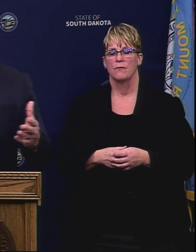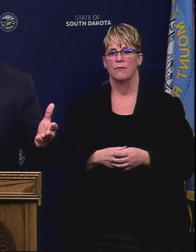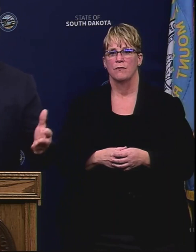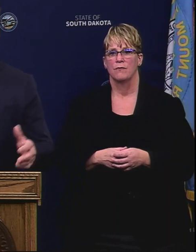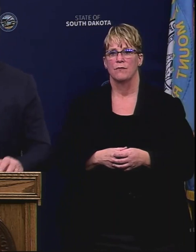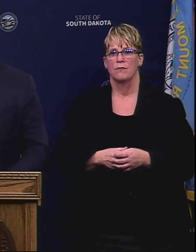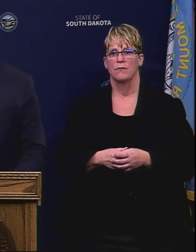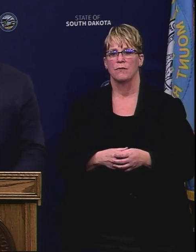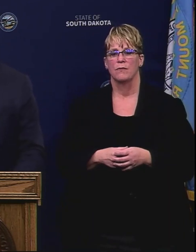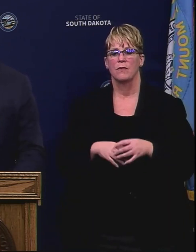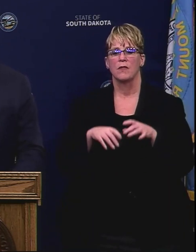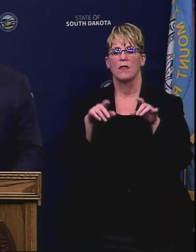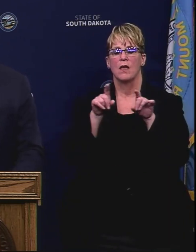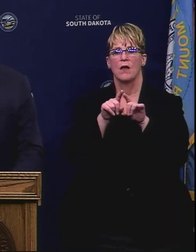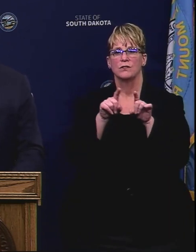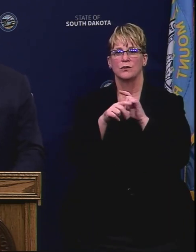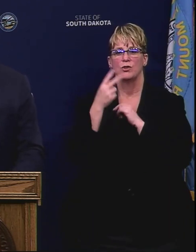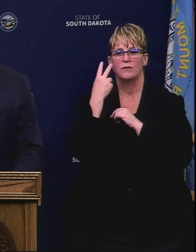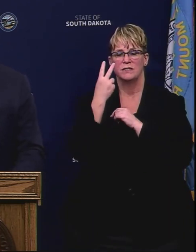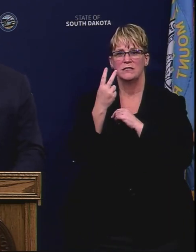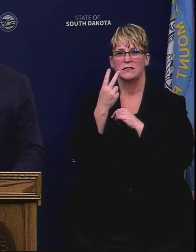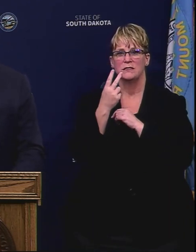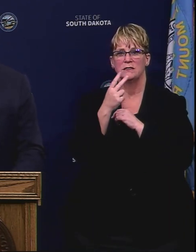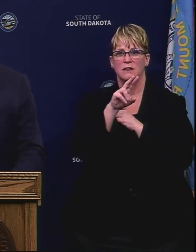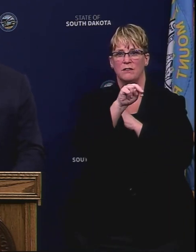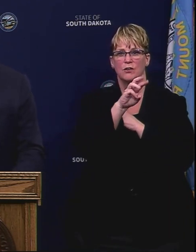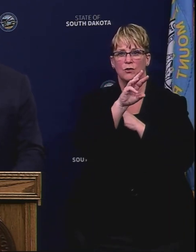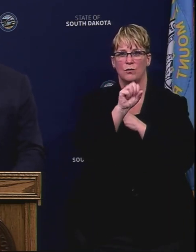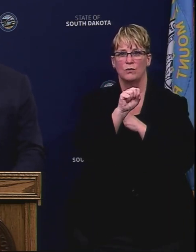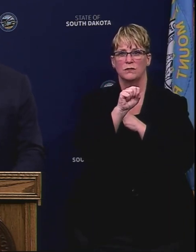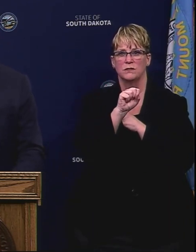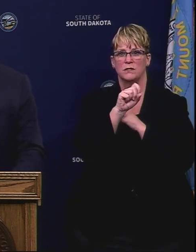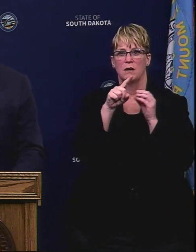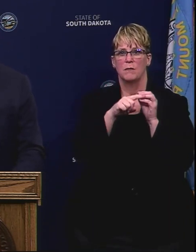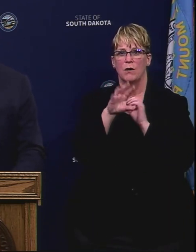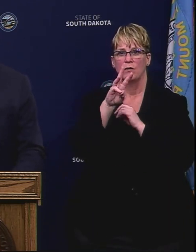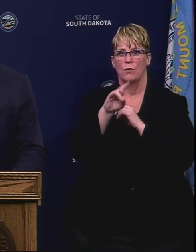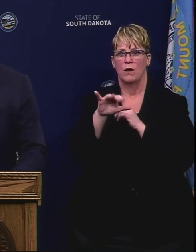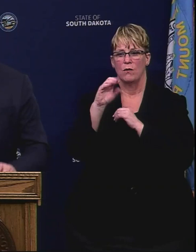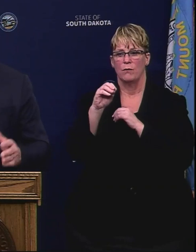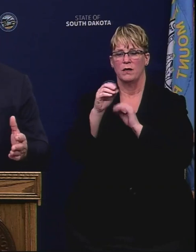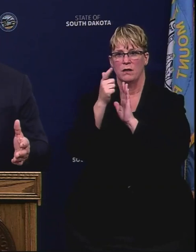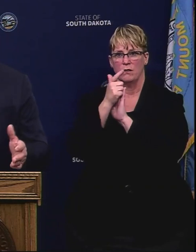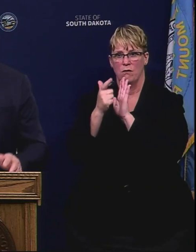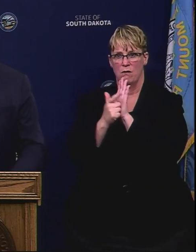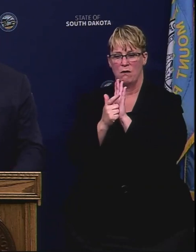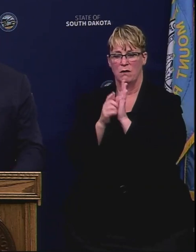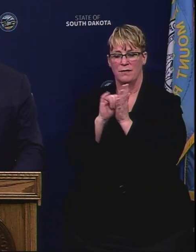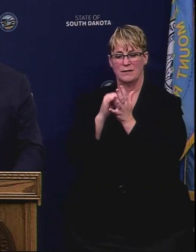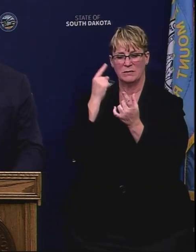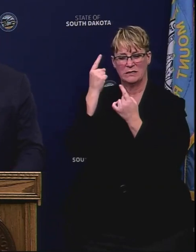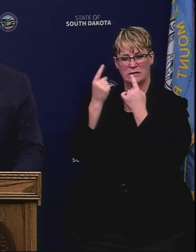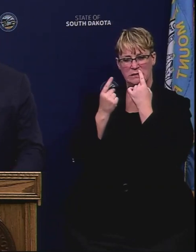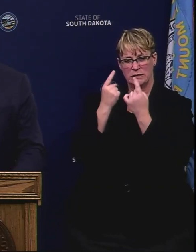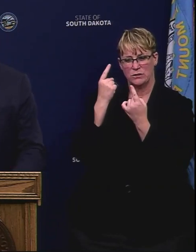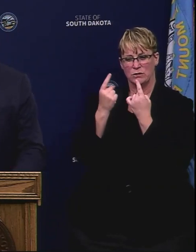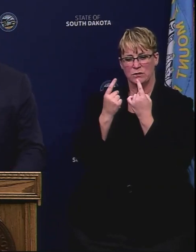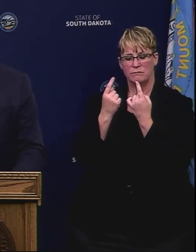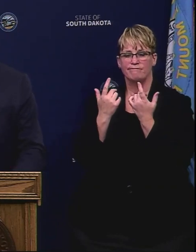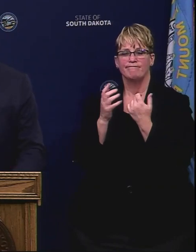information especially out west and especially in the world of beef about Wyoming law that's being considered to help